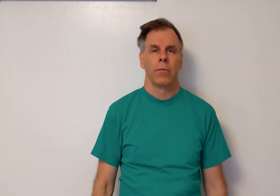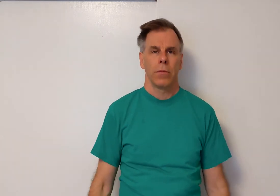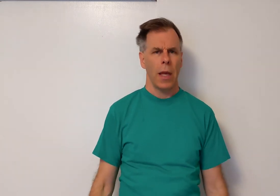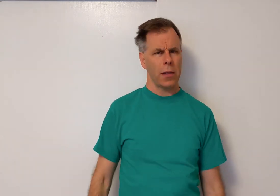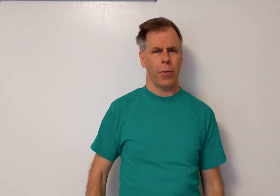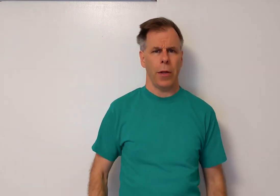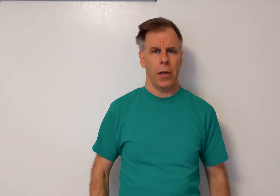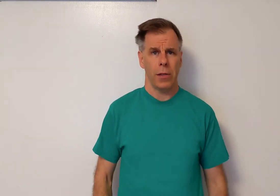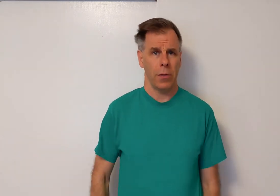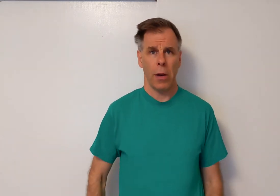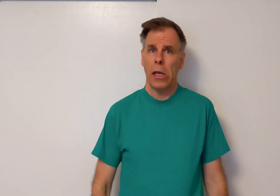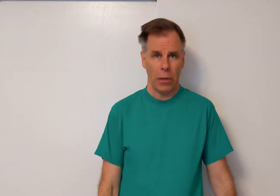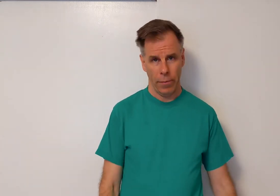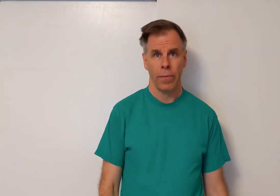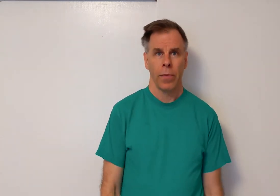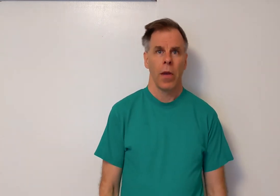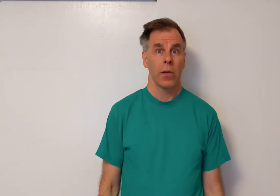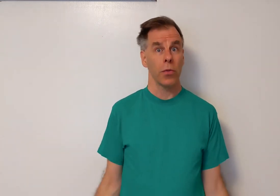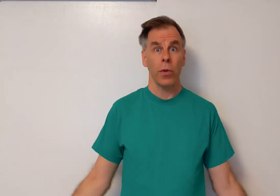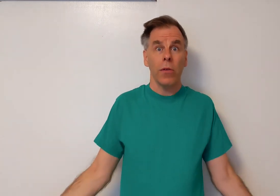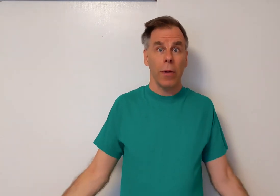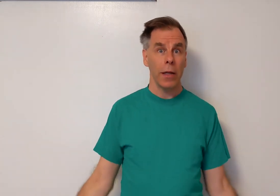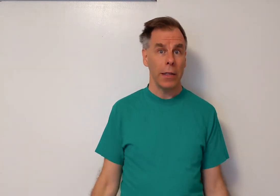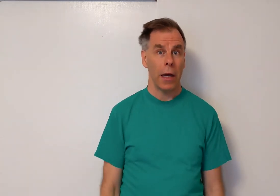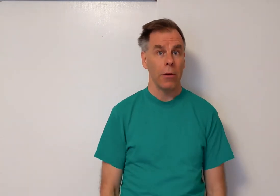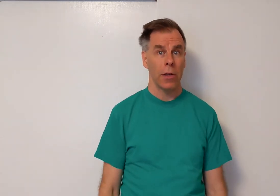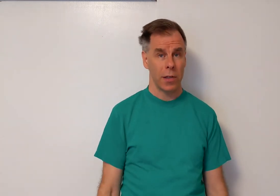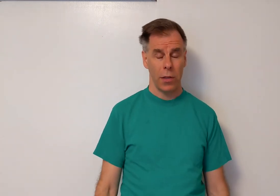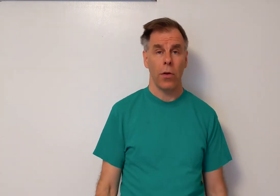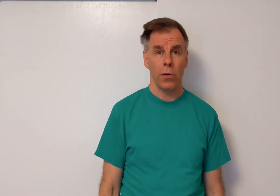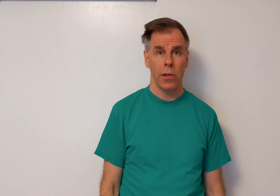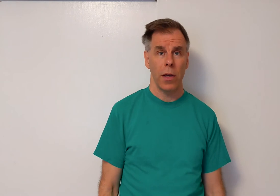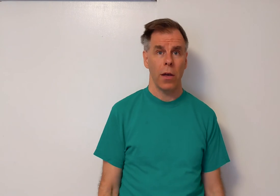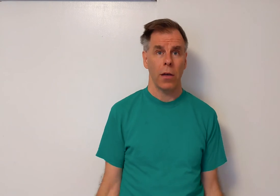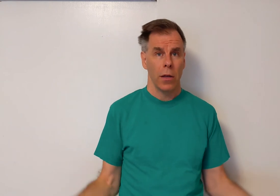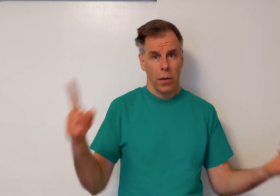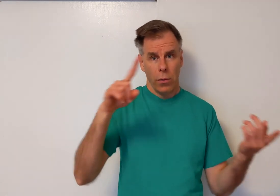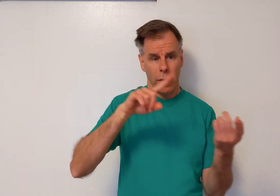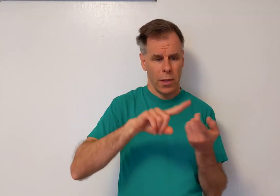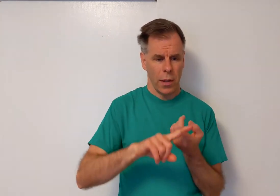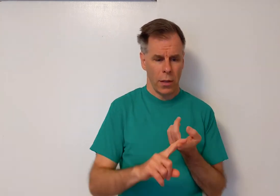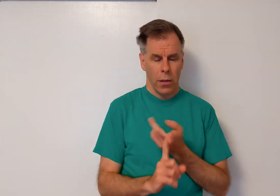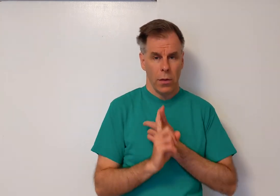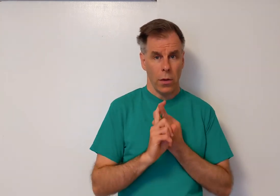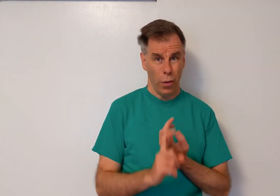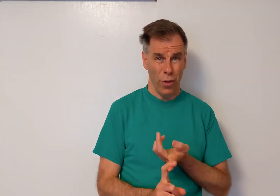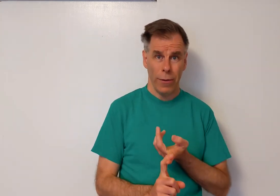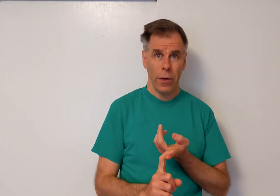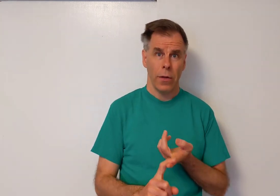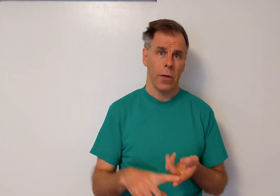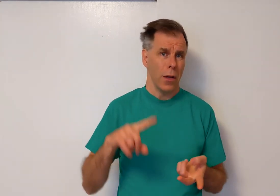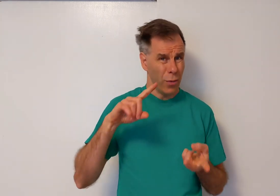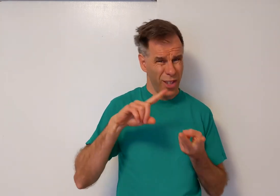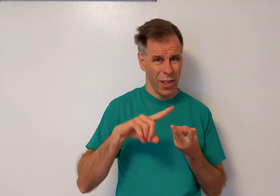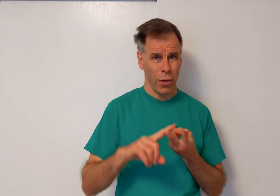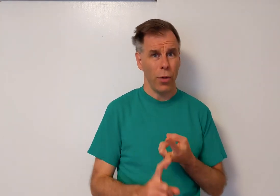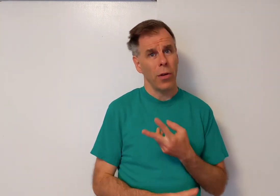That's pretty easy, right? So we are ready now to sing the whole song. We sing the whole verse. We sing the whole